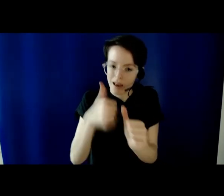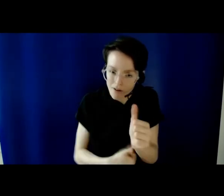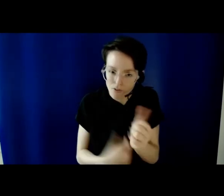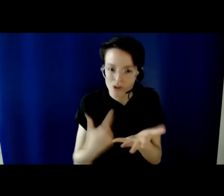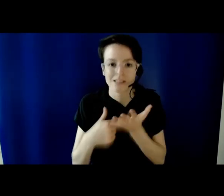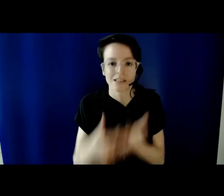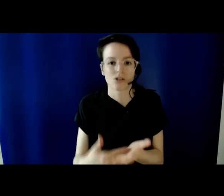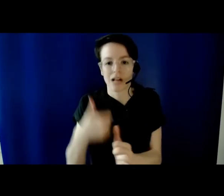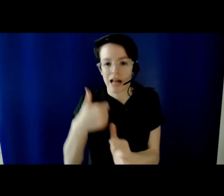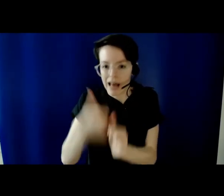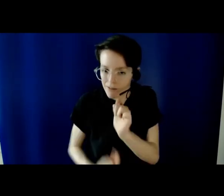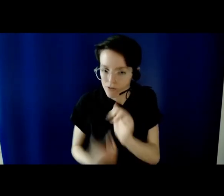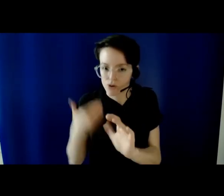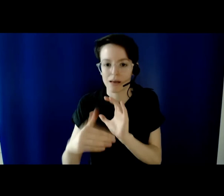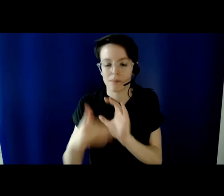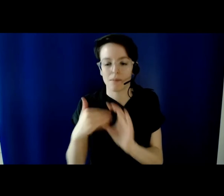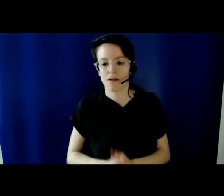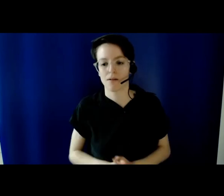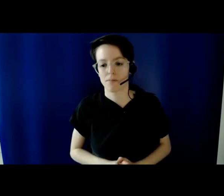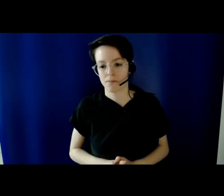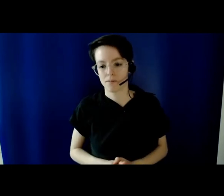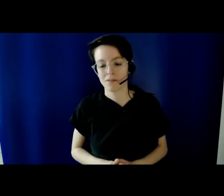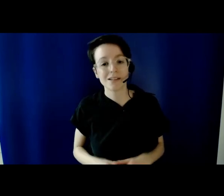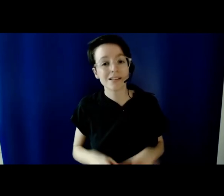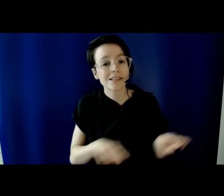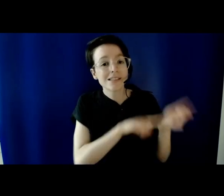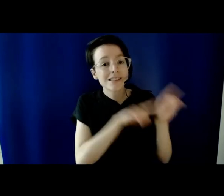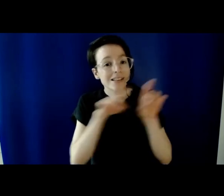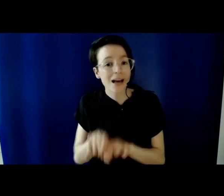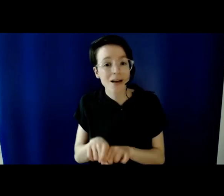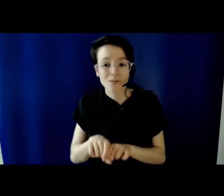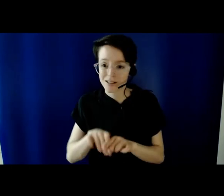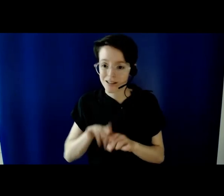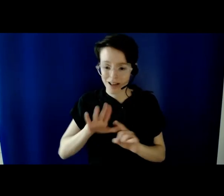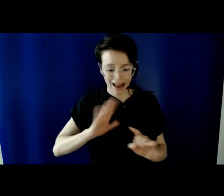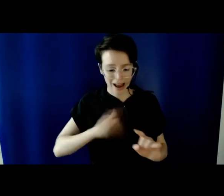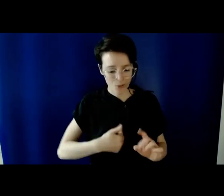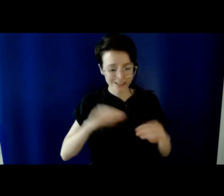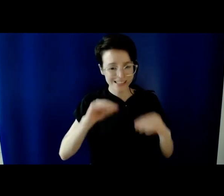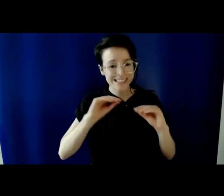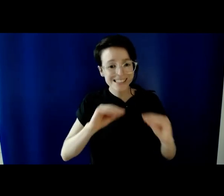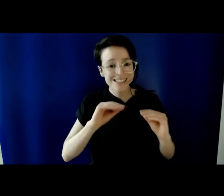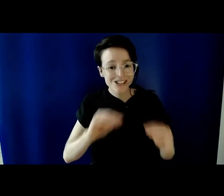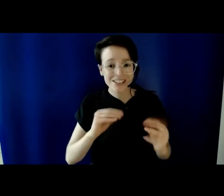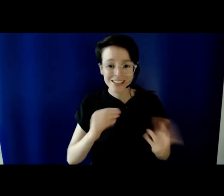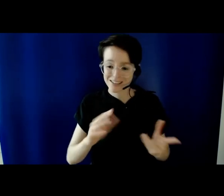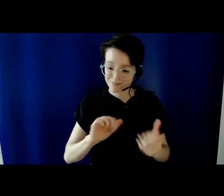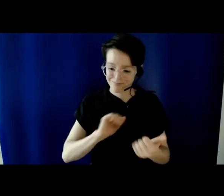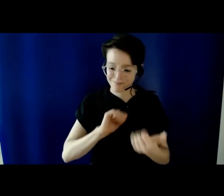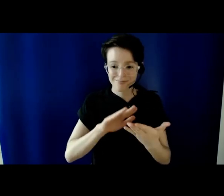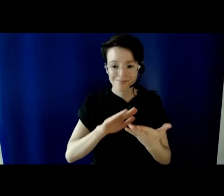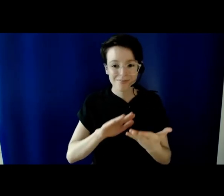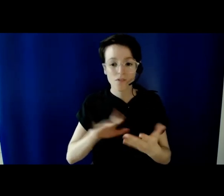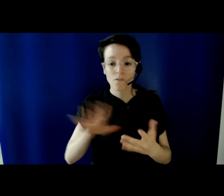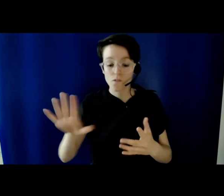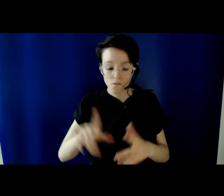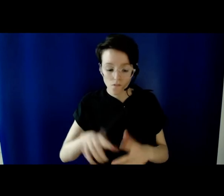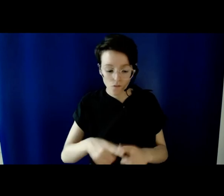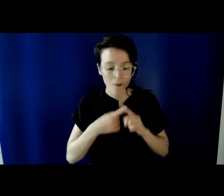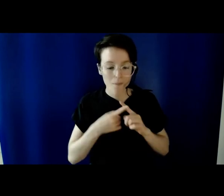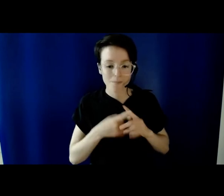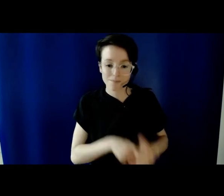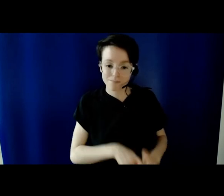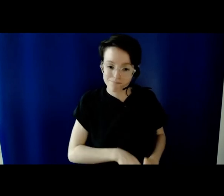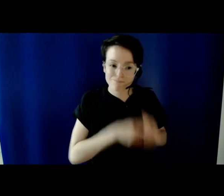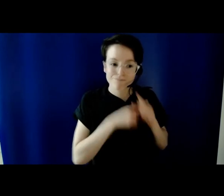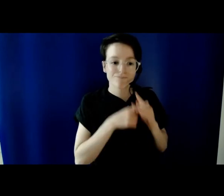for discussions about delivery modes and teaching. Work with us from the beginning to figure out the best and most inclusive delivery